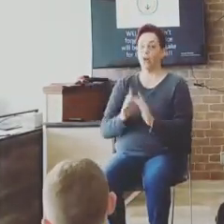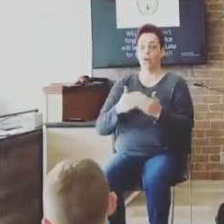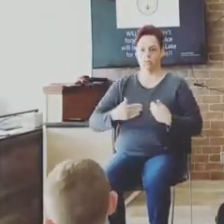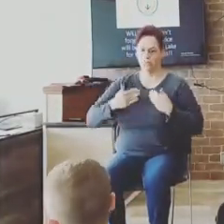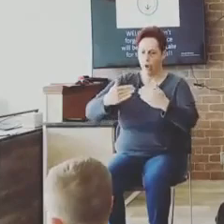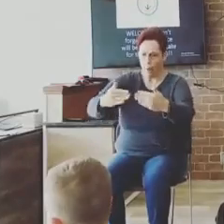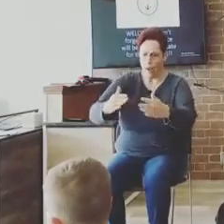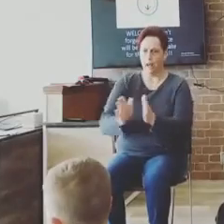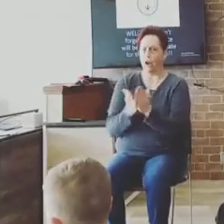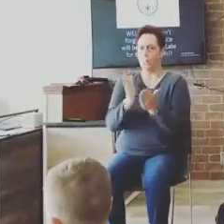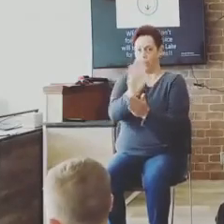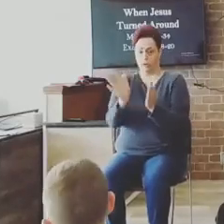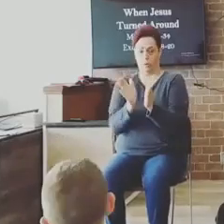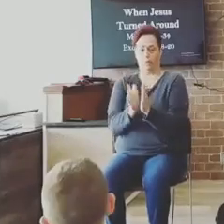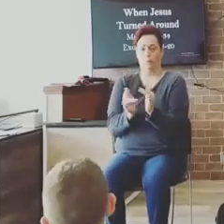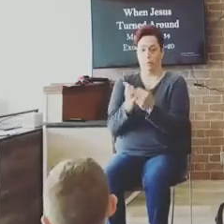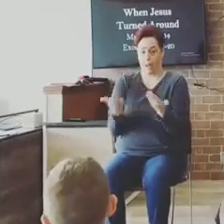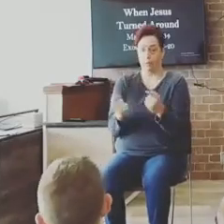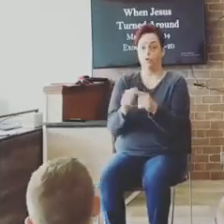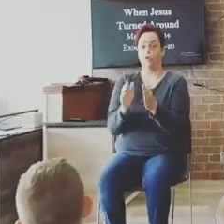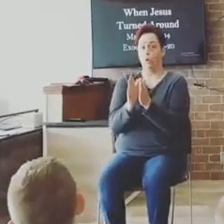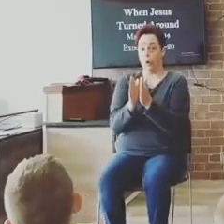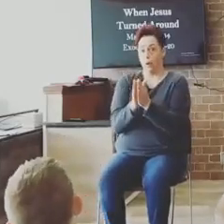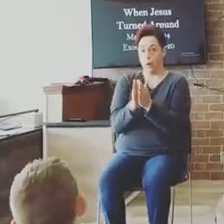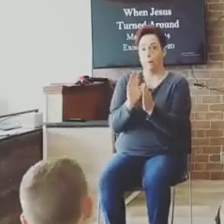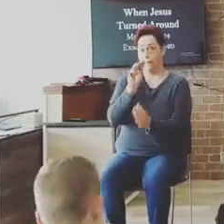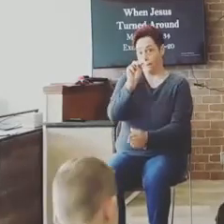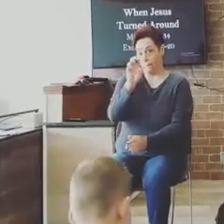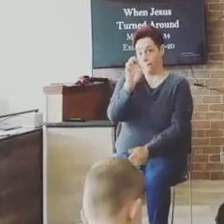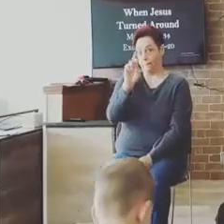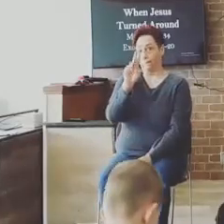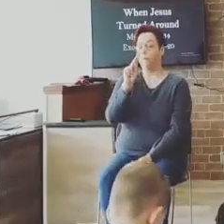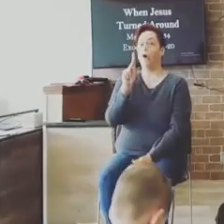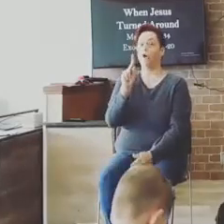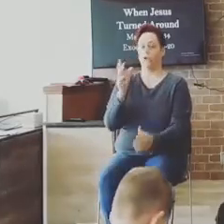up to Mark chapter five. Mark chapter five.